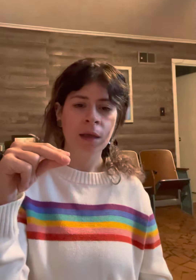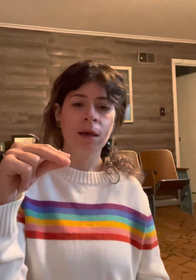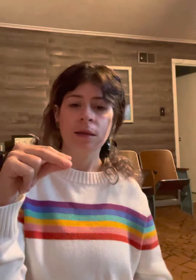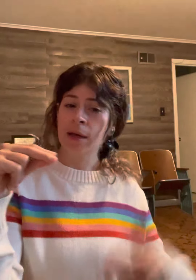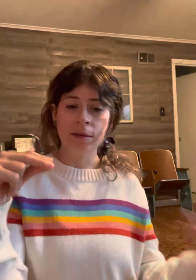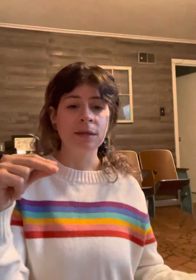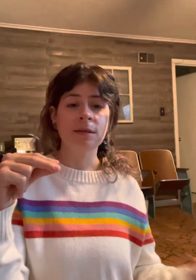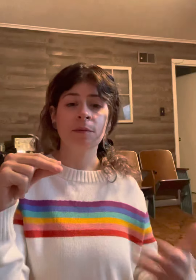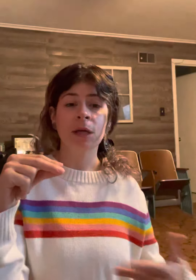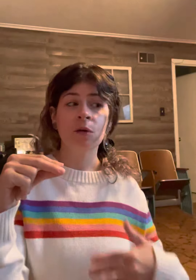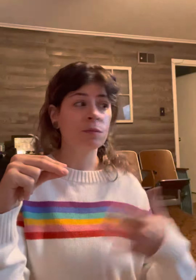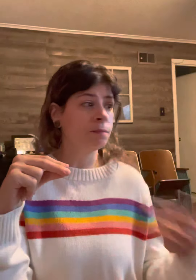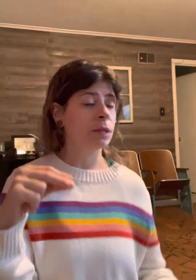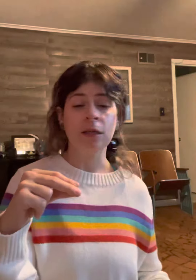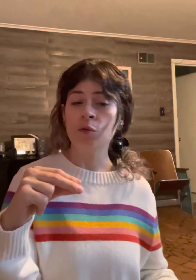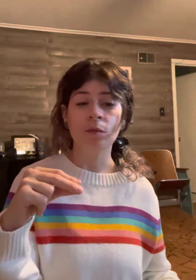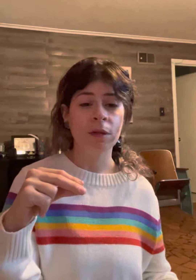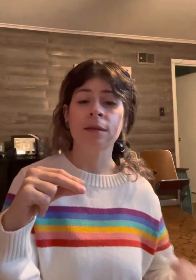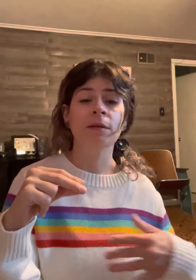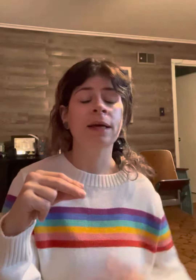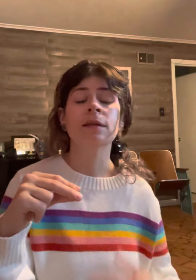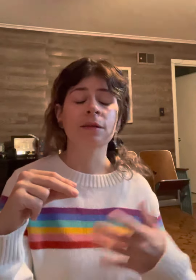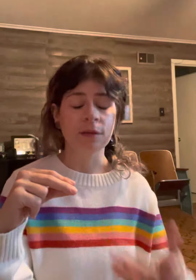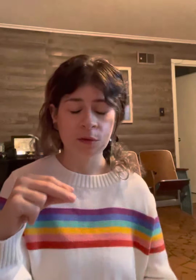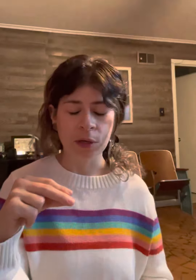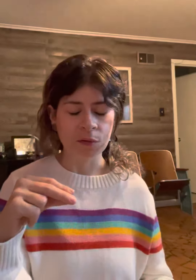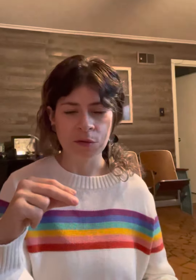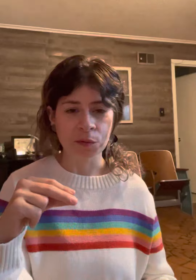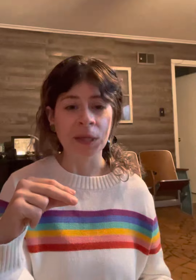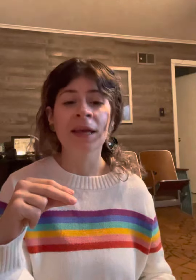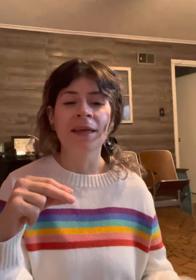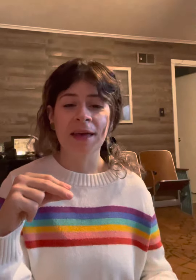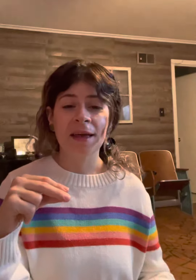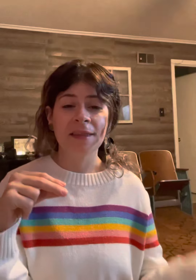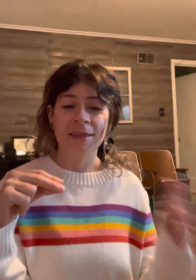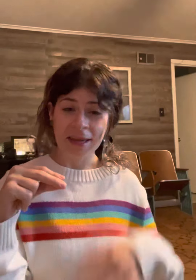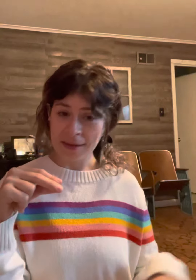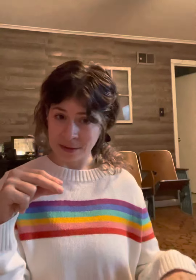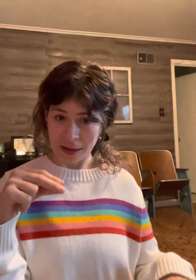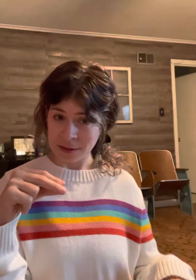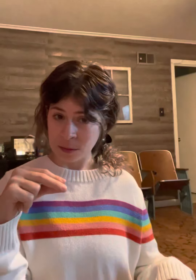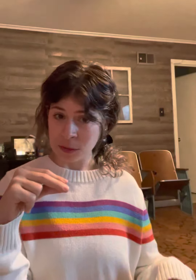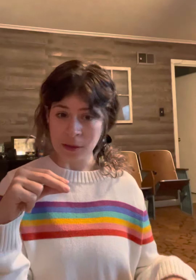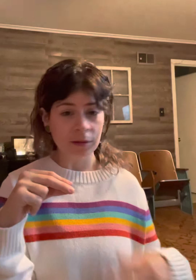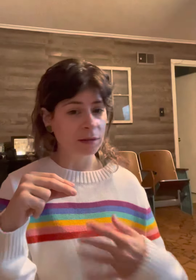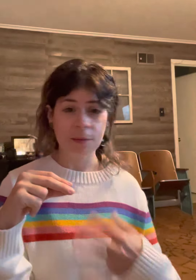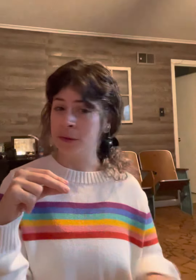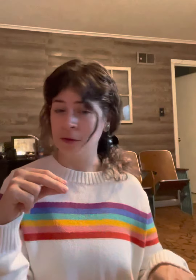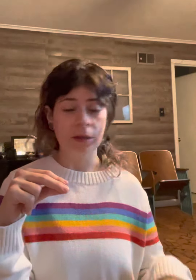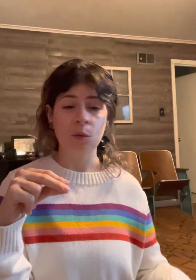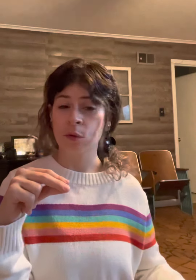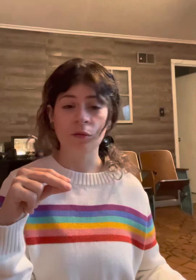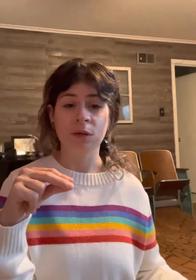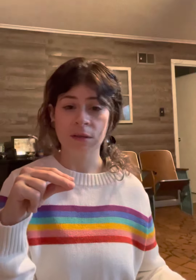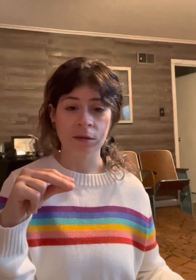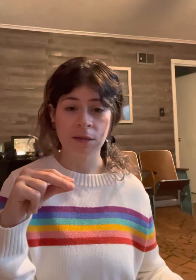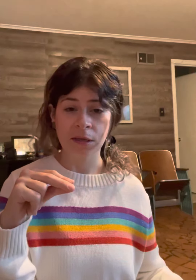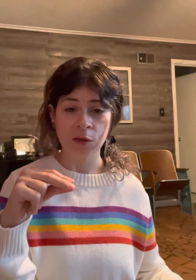That lets them know that they dislike something. They want to discontinue.